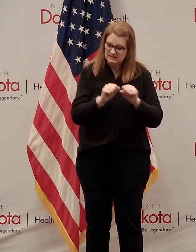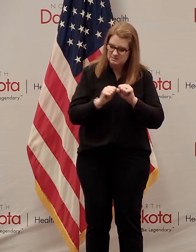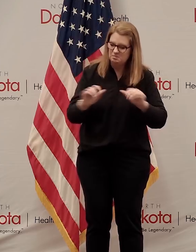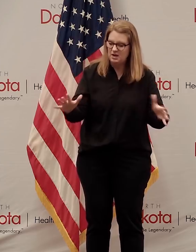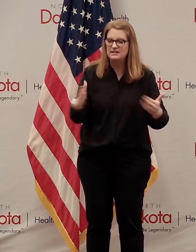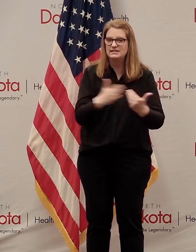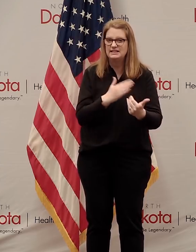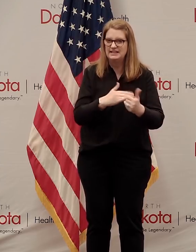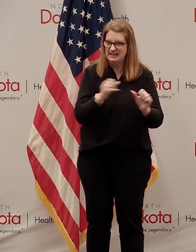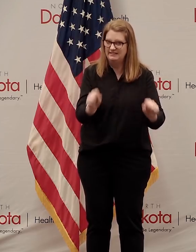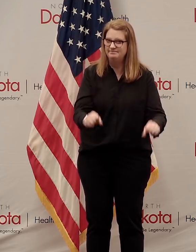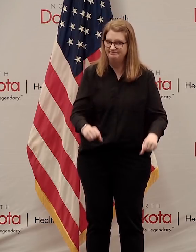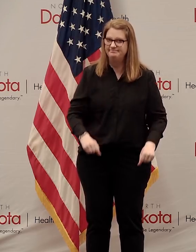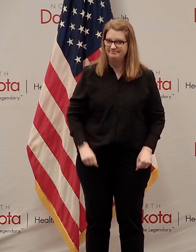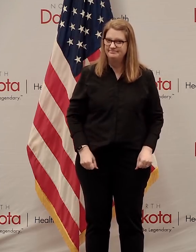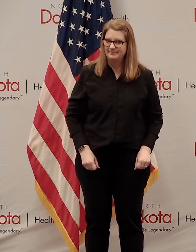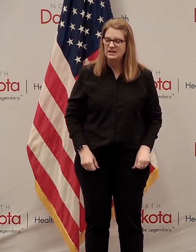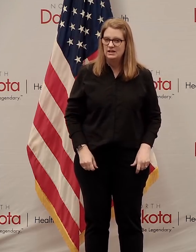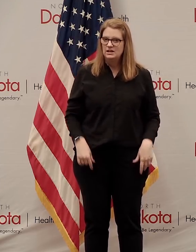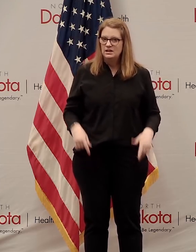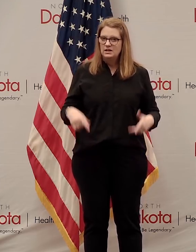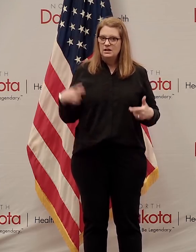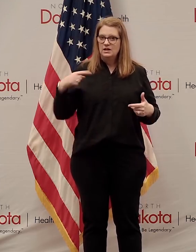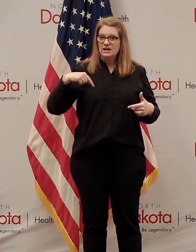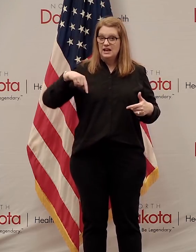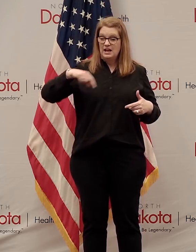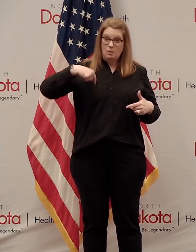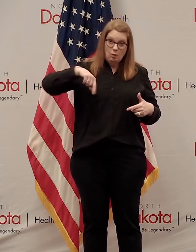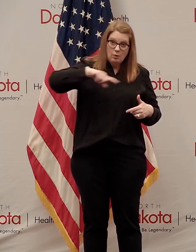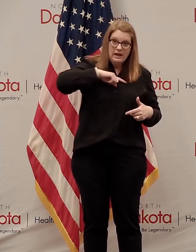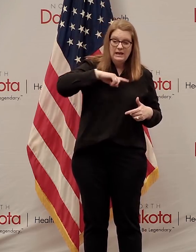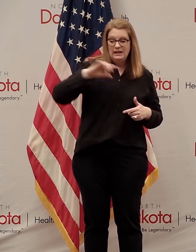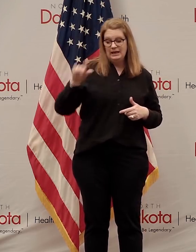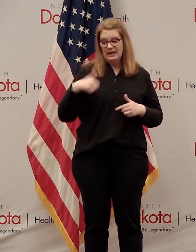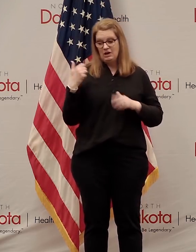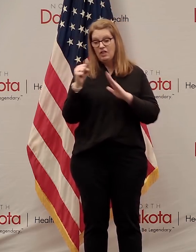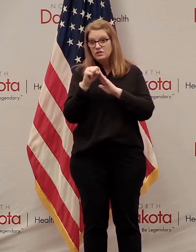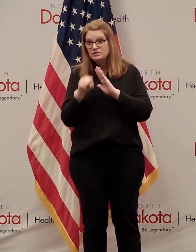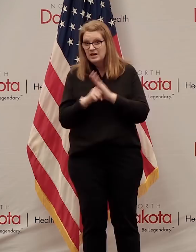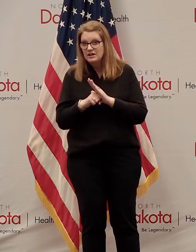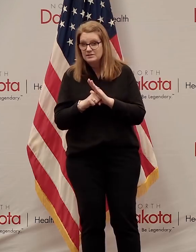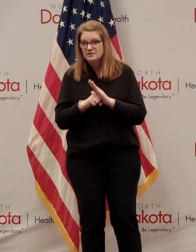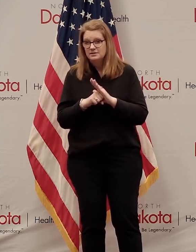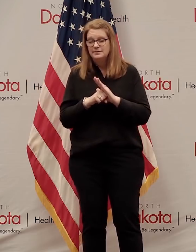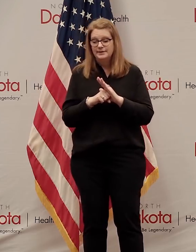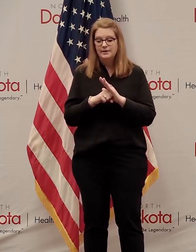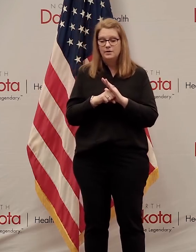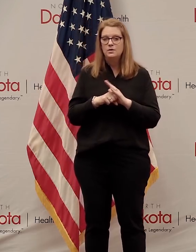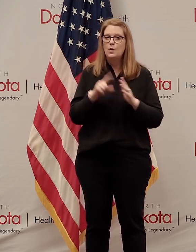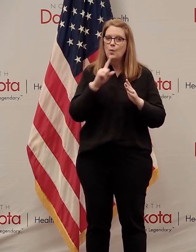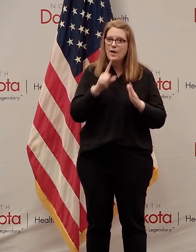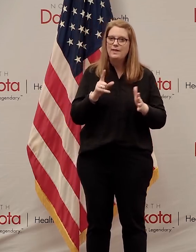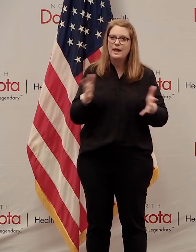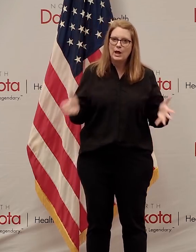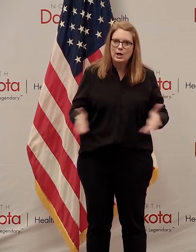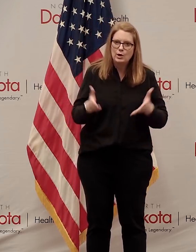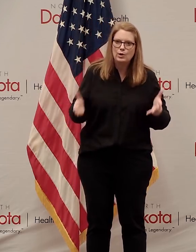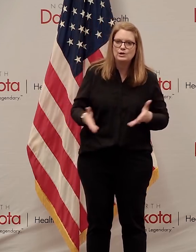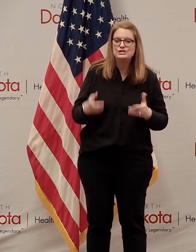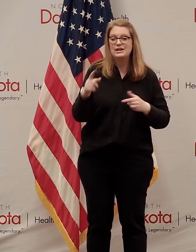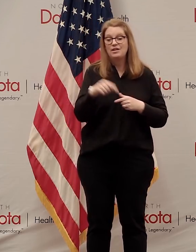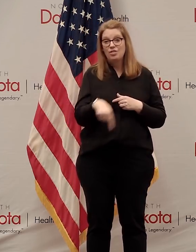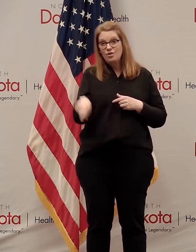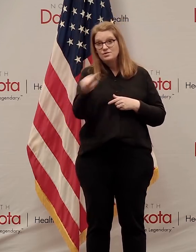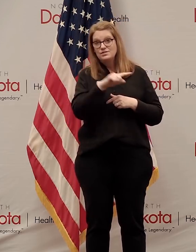will certainly be, along with other states, for the safety of those that are vulnerable, urging them to stay home and avoid